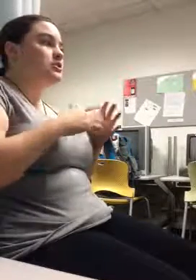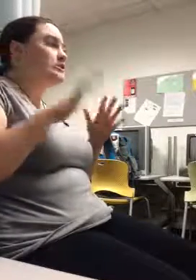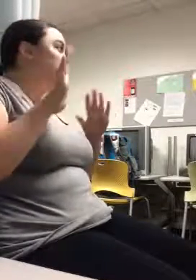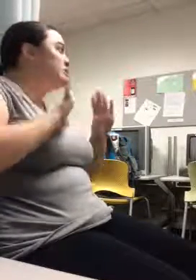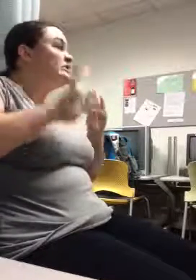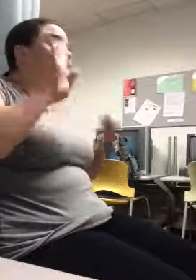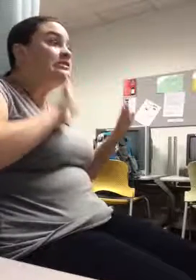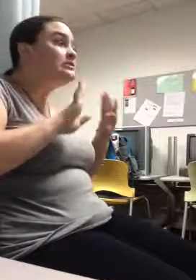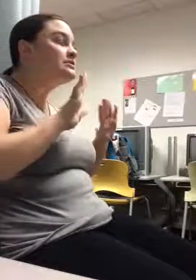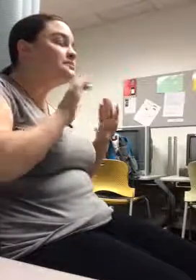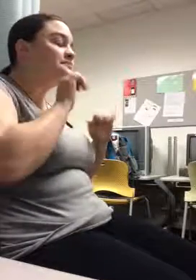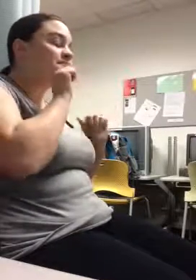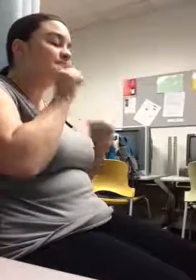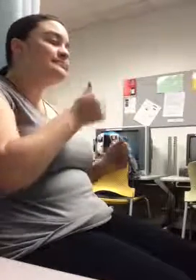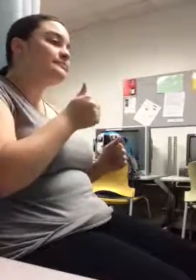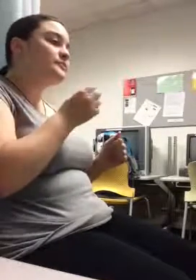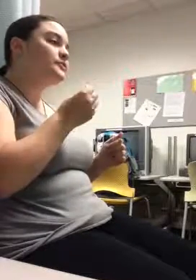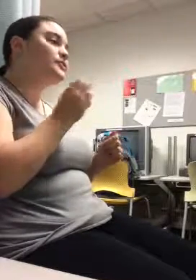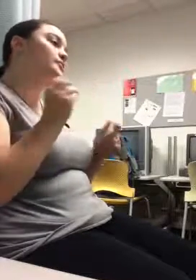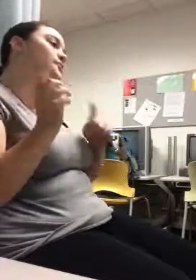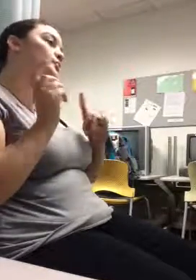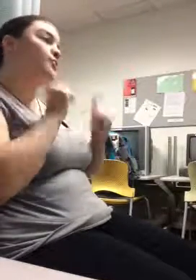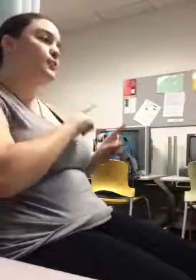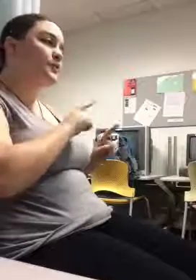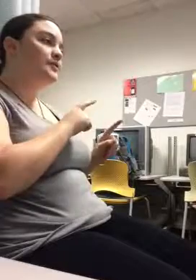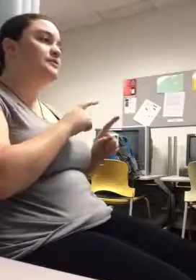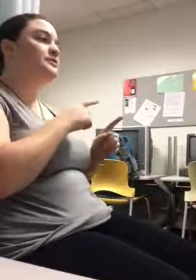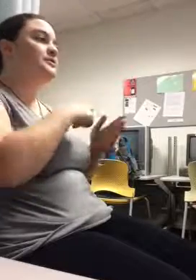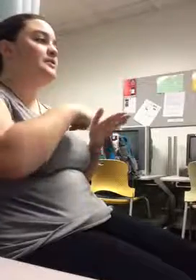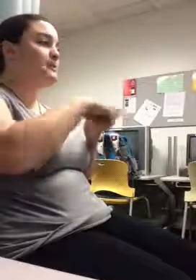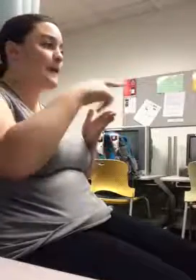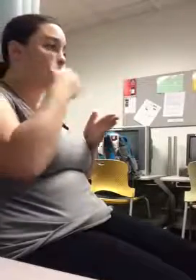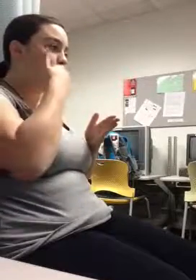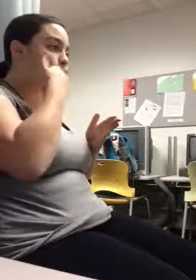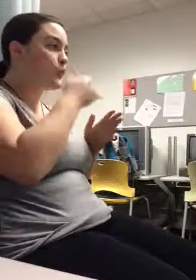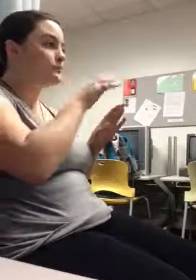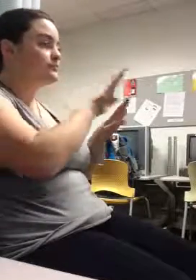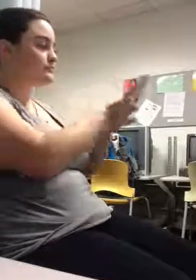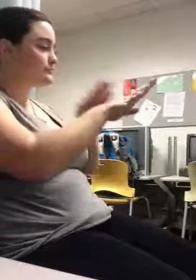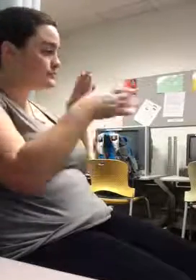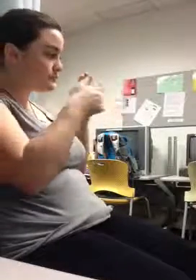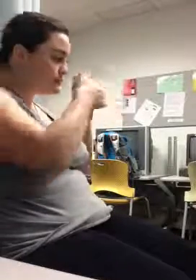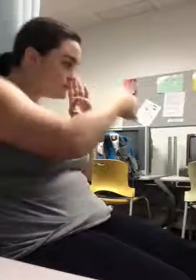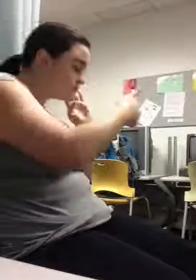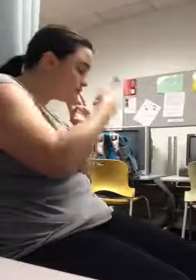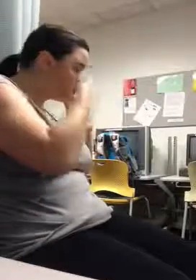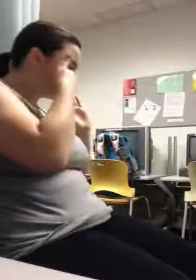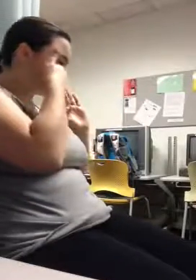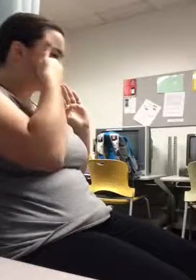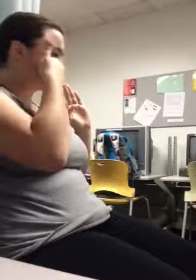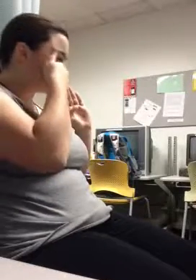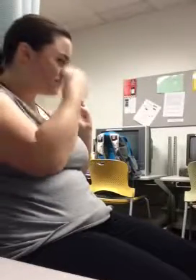nearby pay phone and called the rental car company and asked for somebody to bring us a spare key.